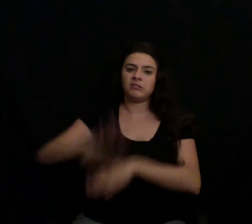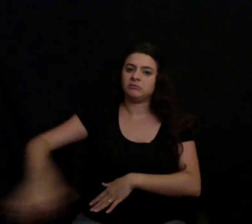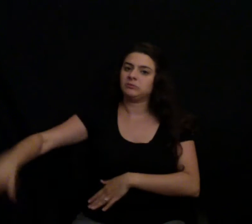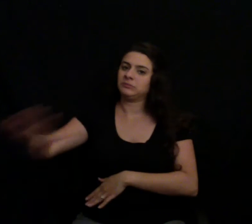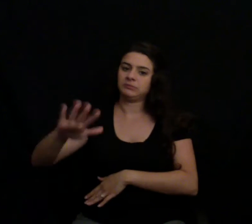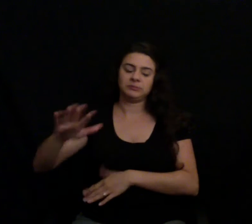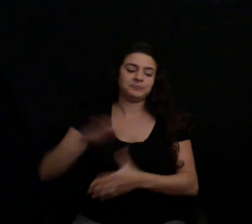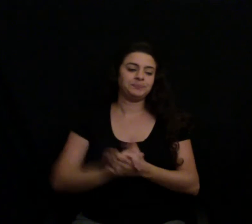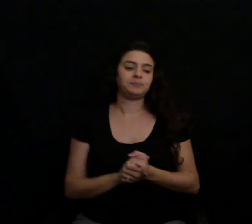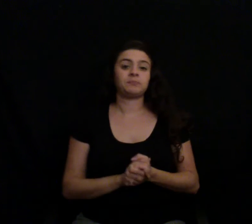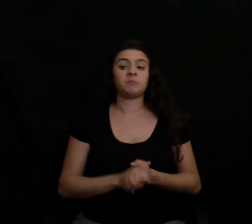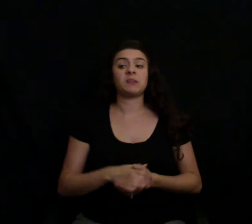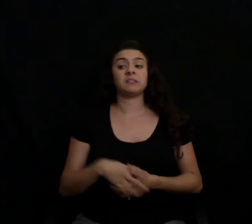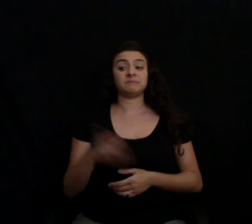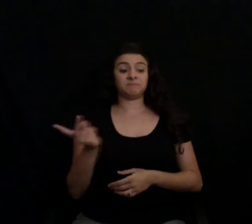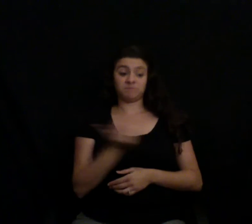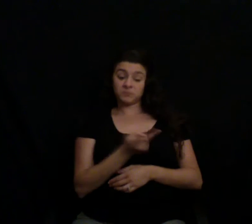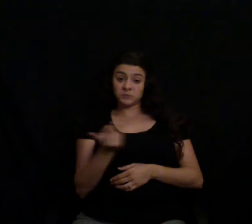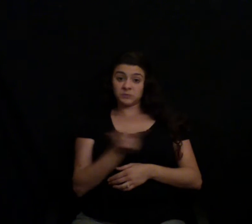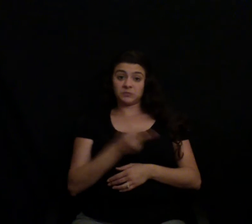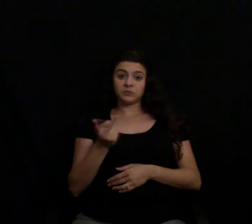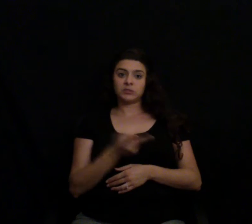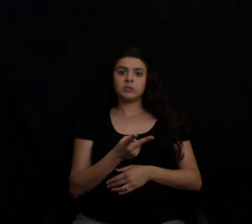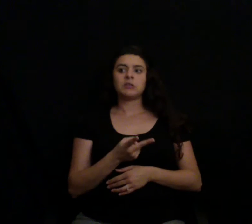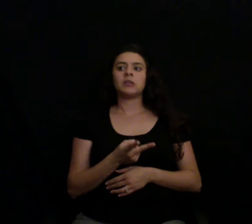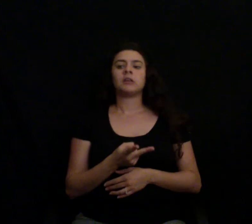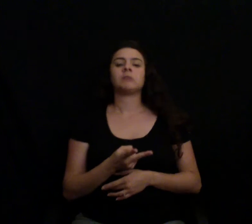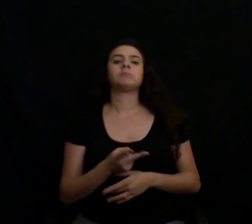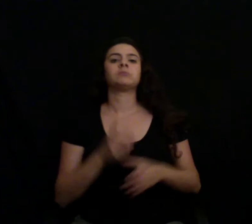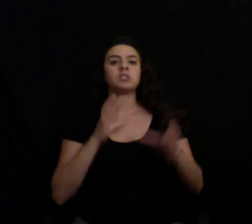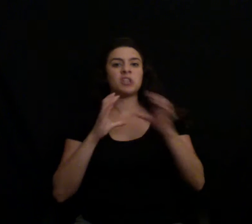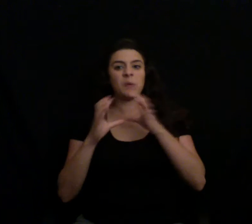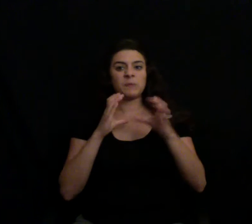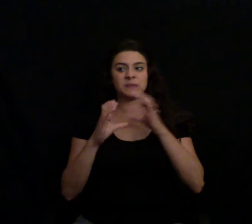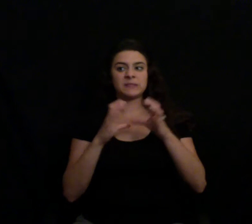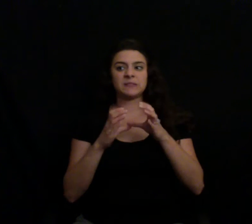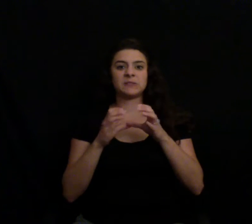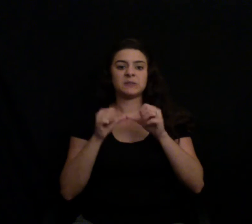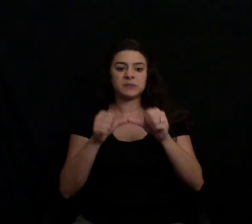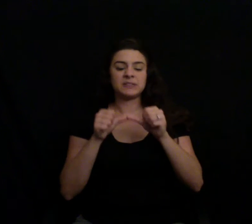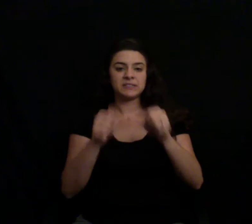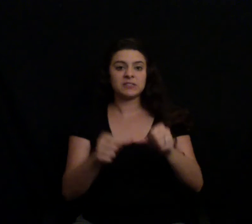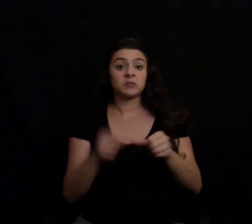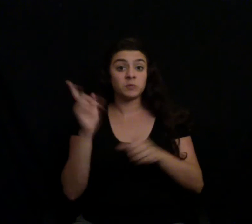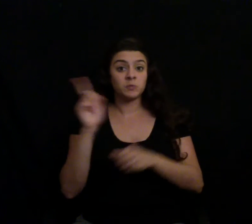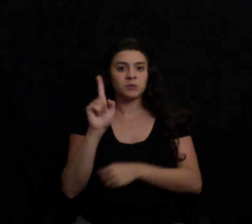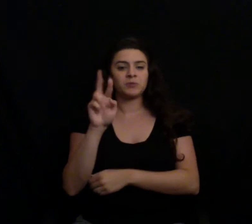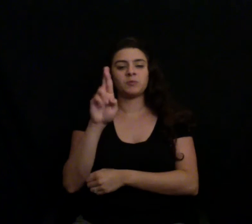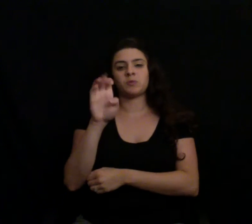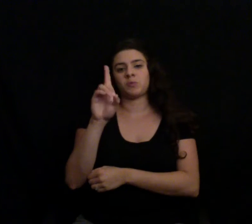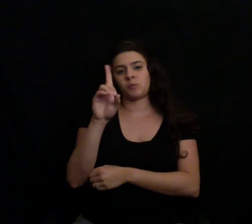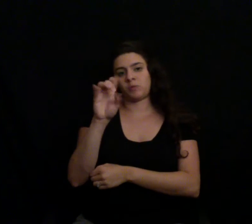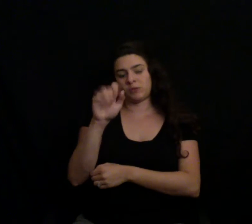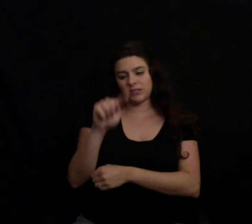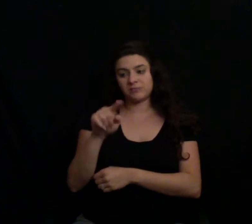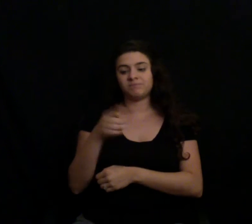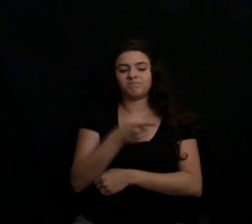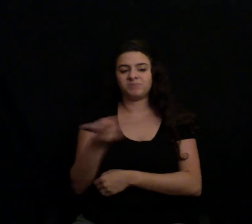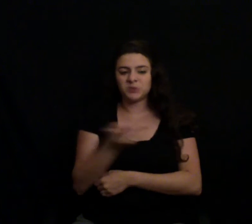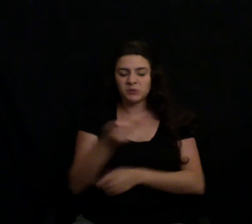The two of them even continued the conversation. They joined Reddit two months ago for a really good AMA, and we're really fortunate to have both